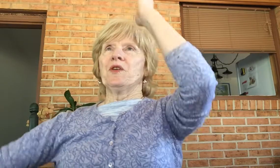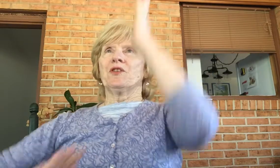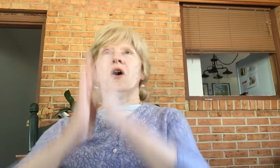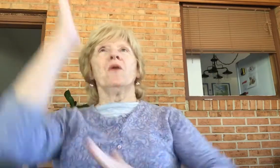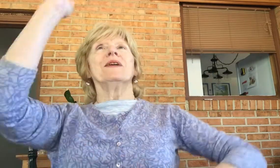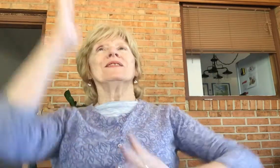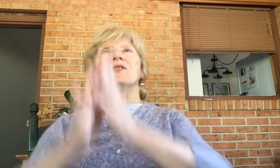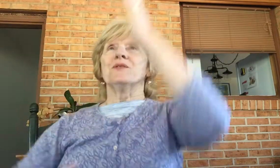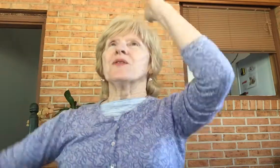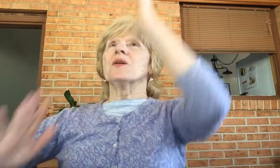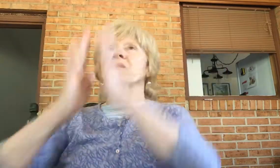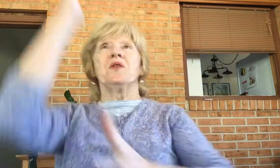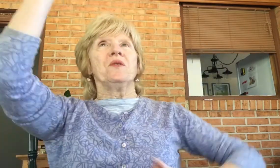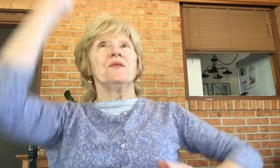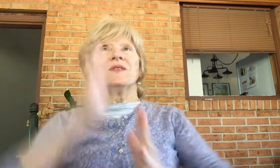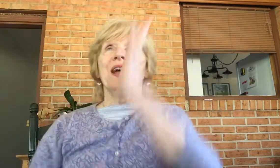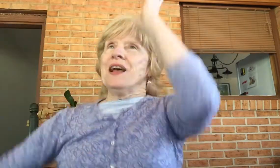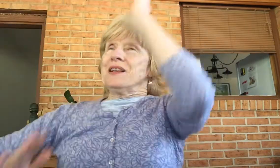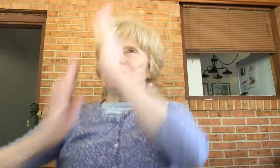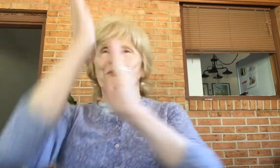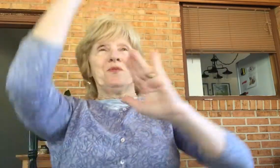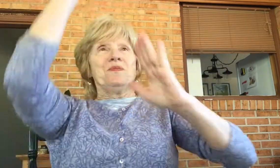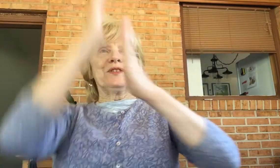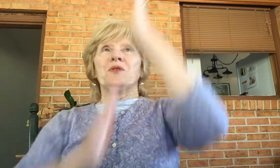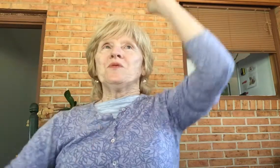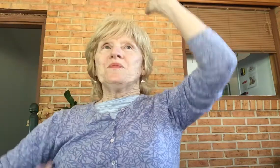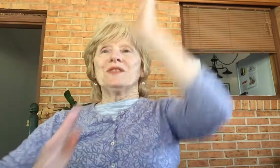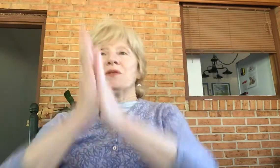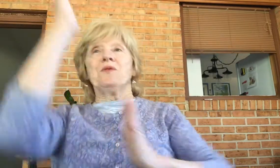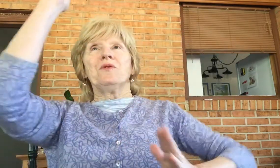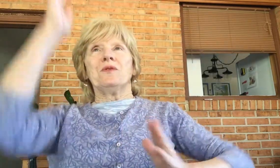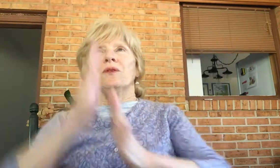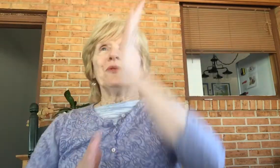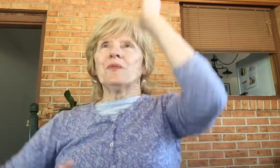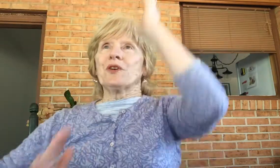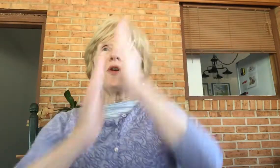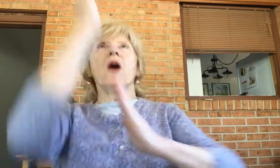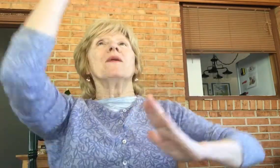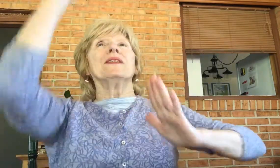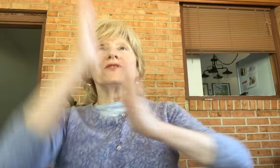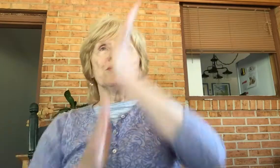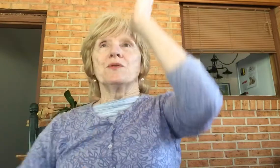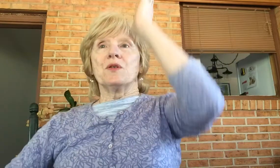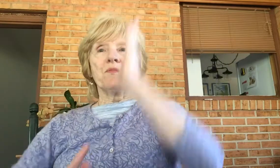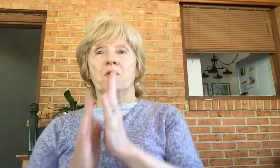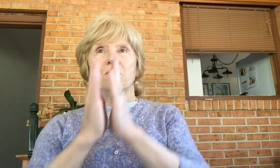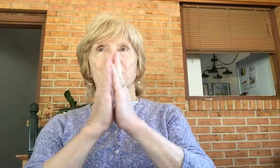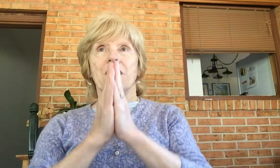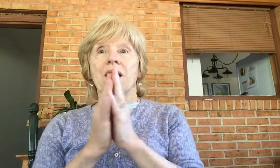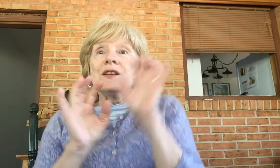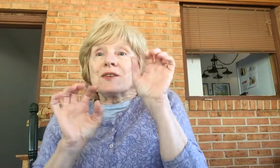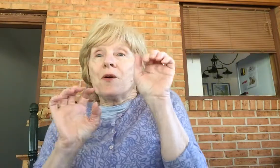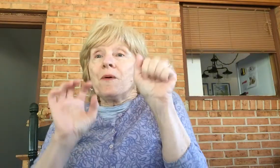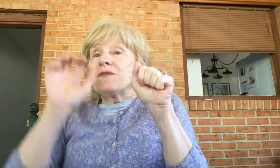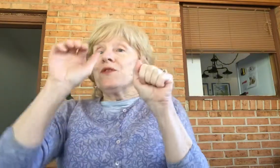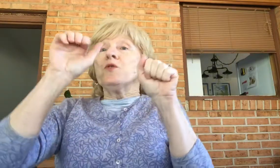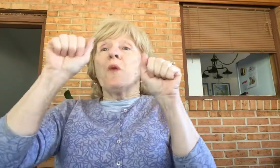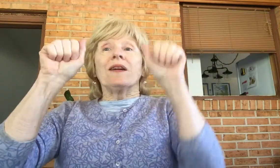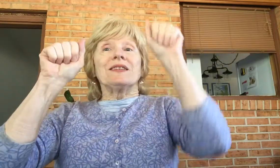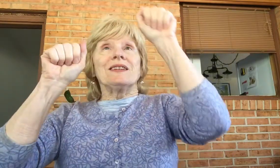we're going to the moon. Zoom, zoom, zoom, we're going to the moon. So if you want to